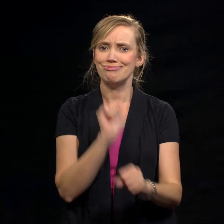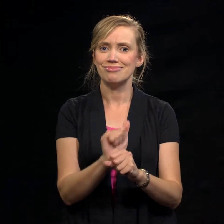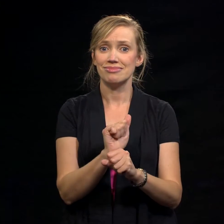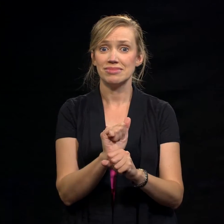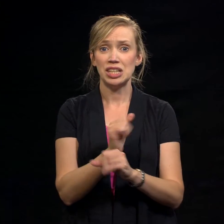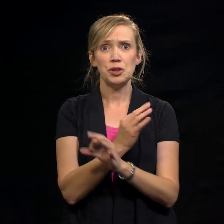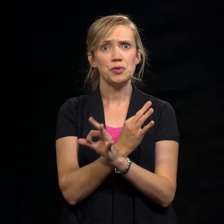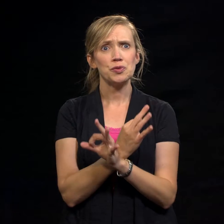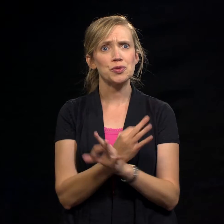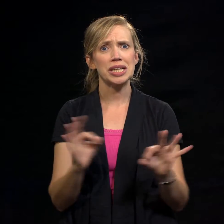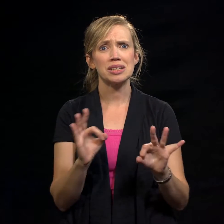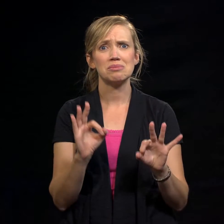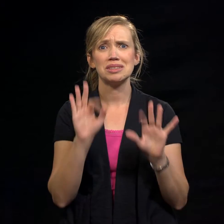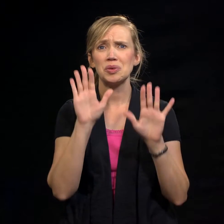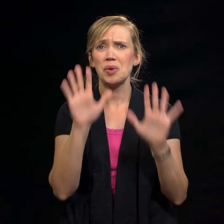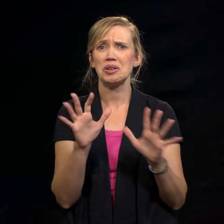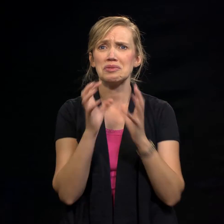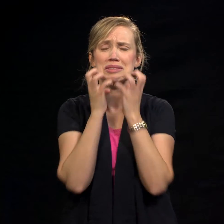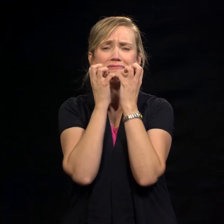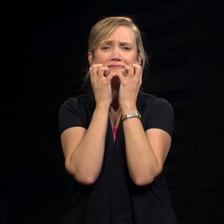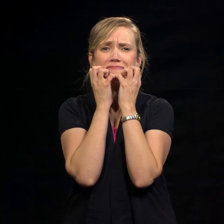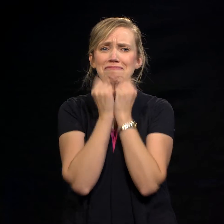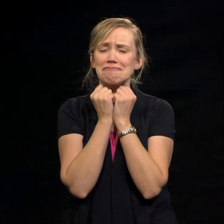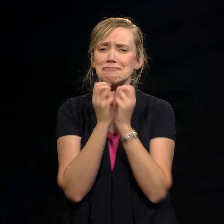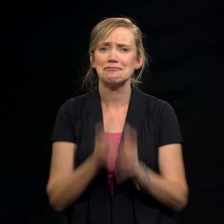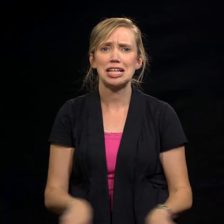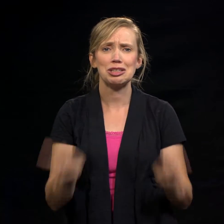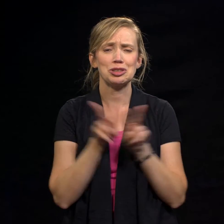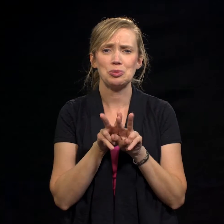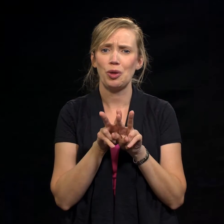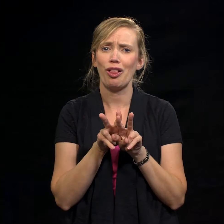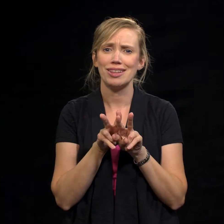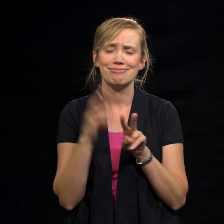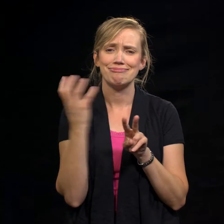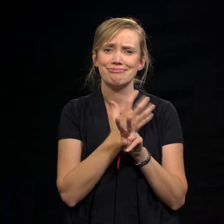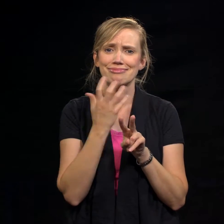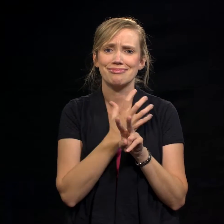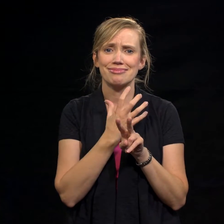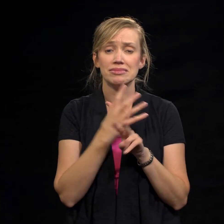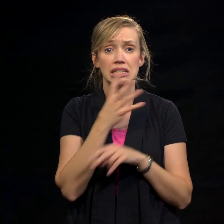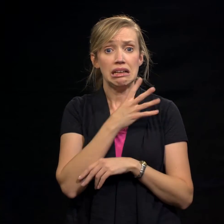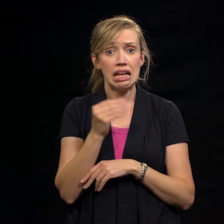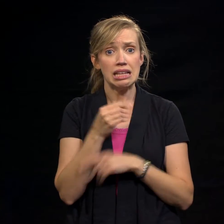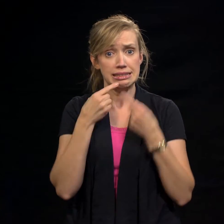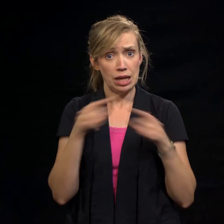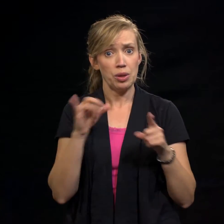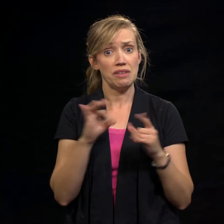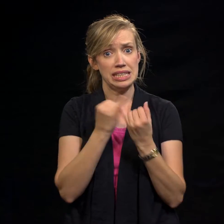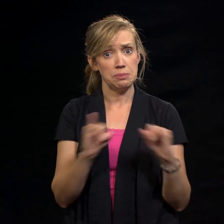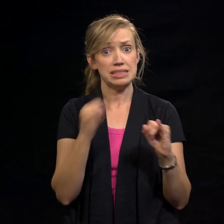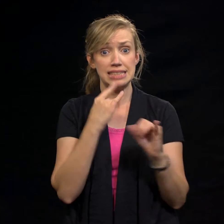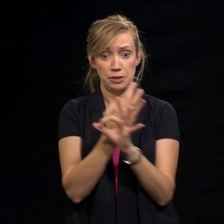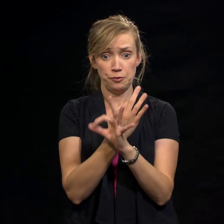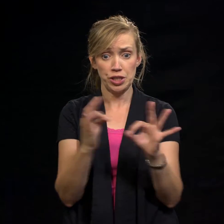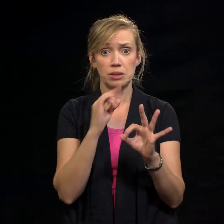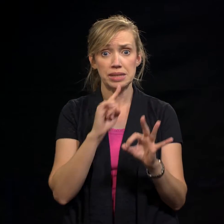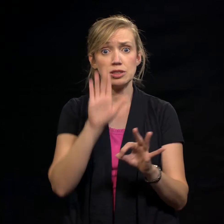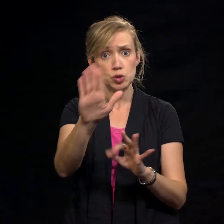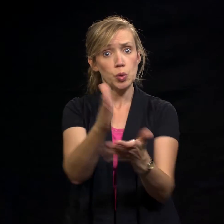a magnificent commodity, and described by the American Declaration of Independence as an unalienable right. It's most perfectly